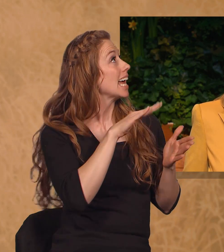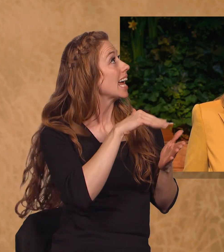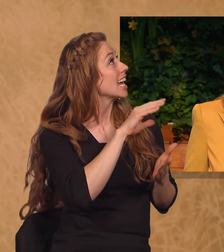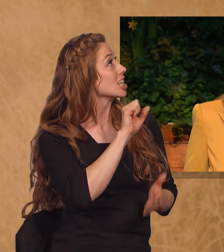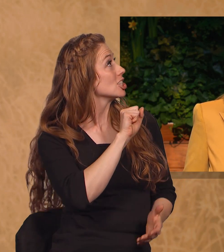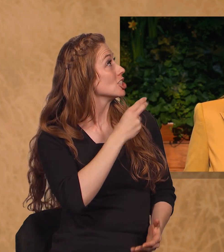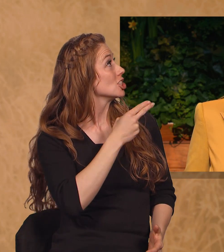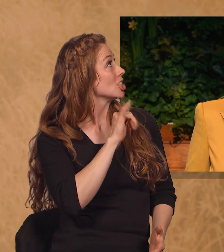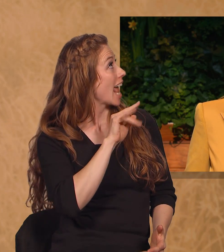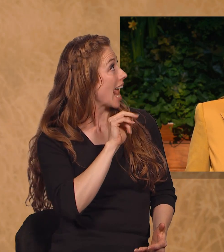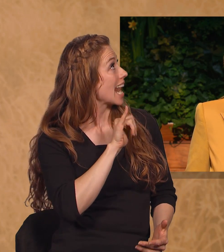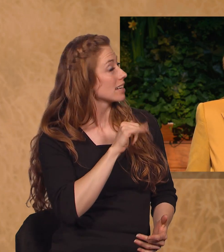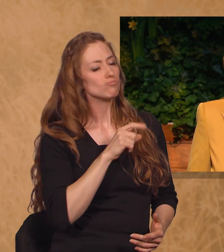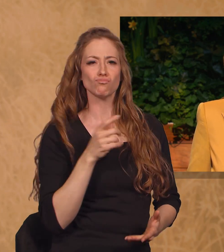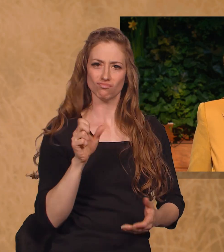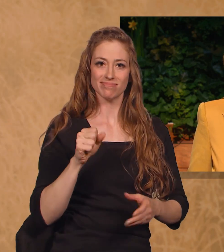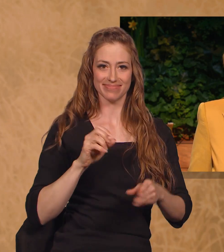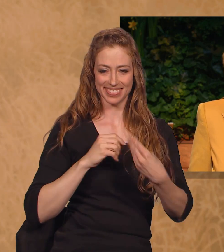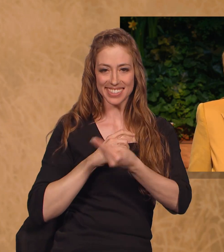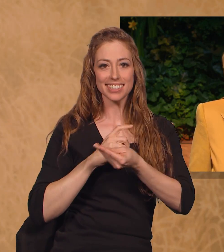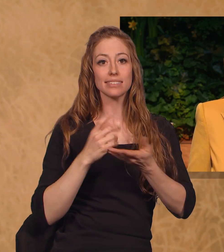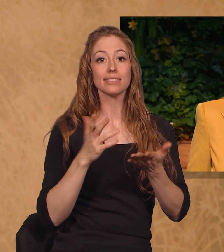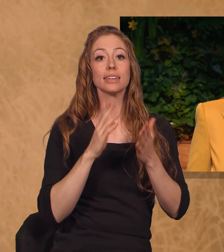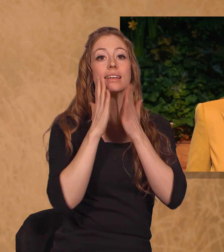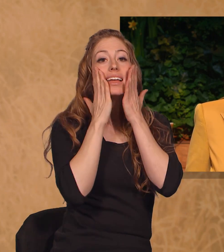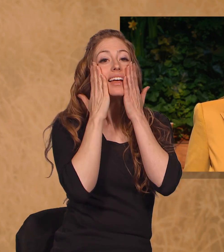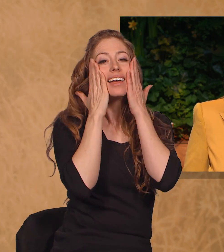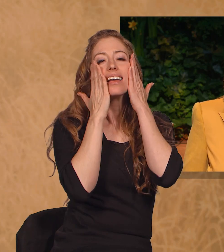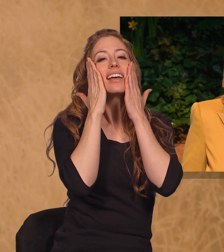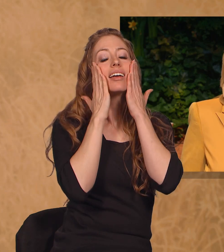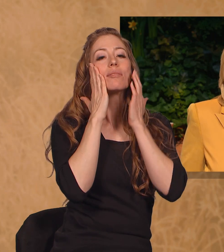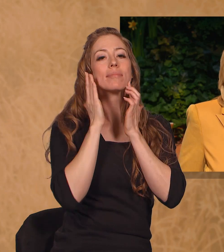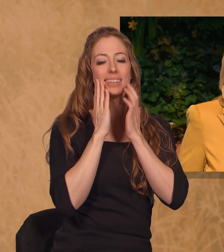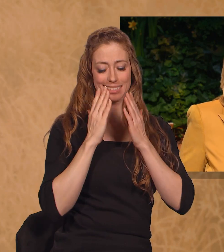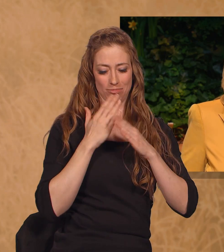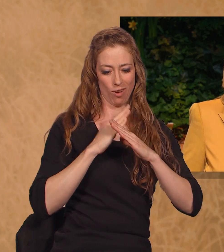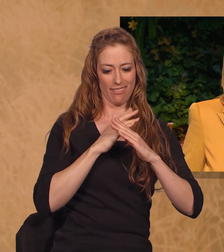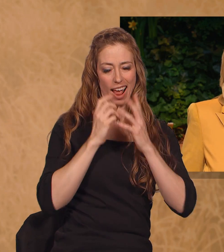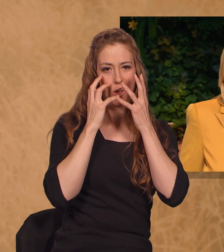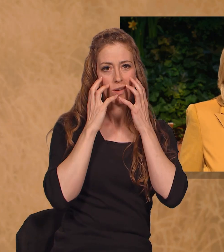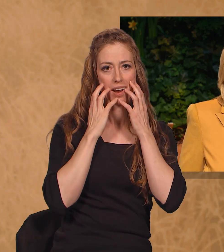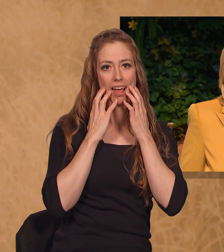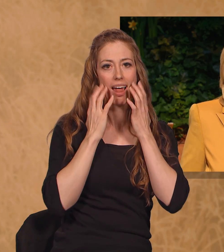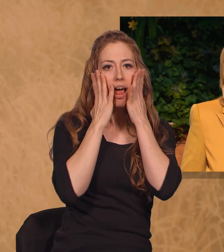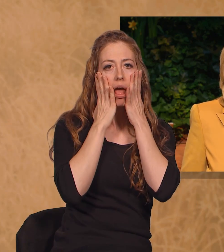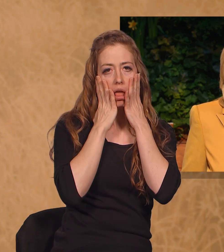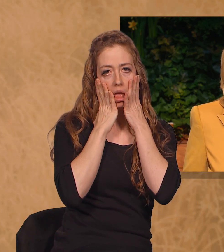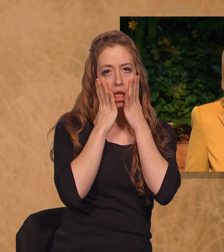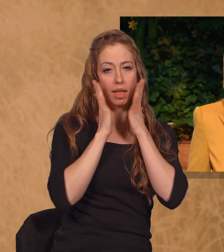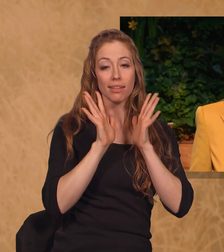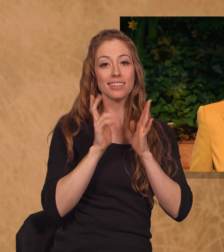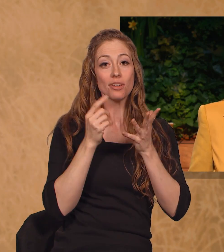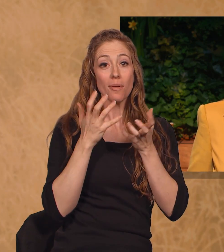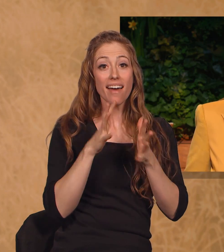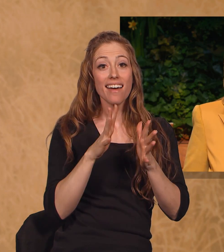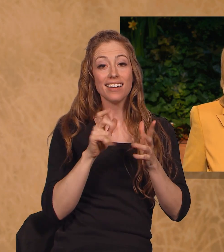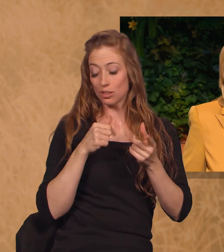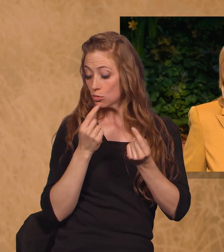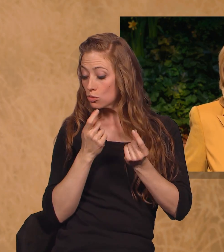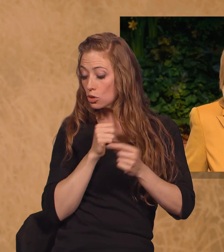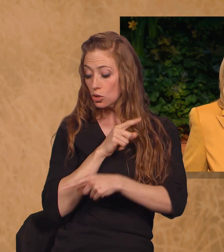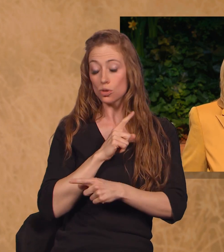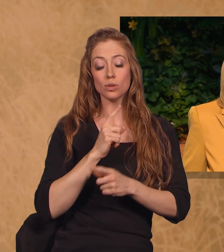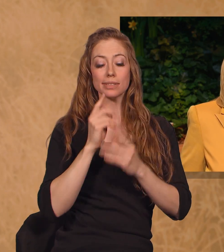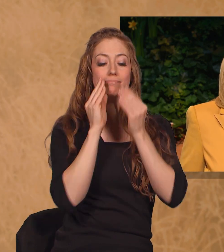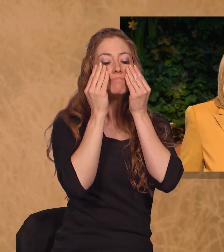gooey cream that I used to prevent wrinkles. As requested, I would put on Emmy's cheeks and